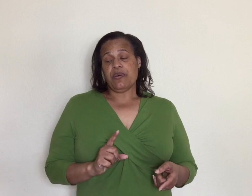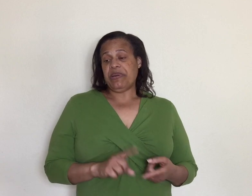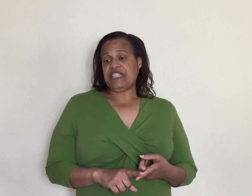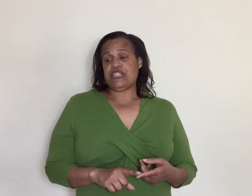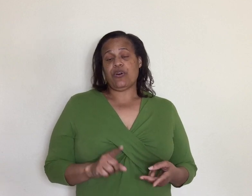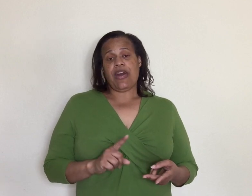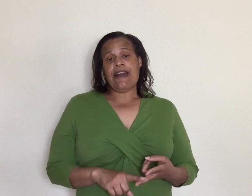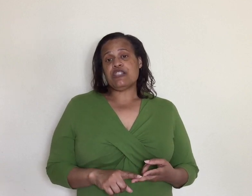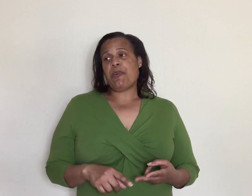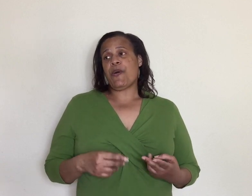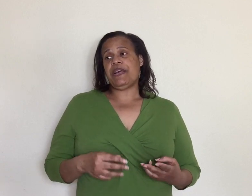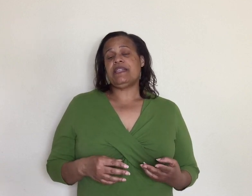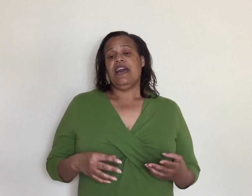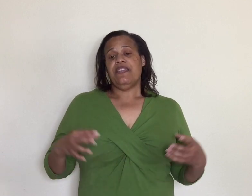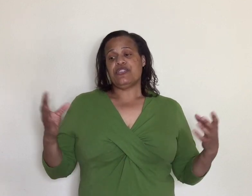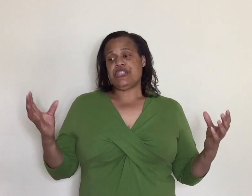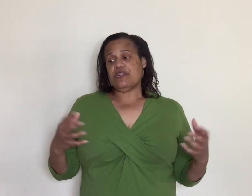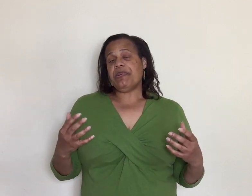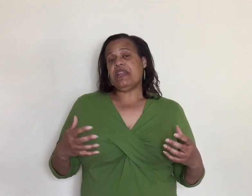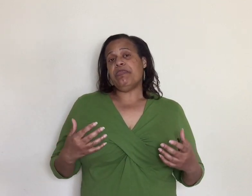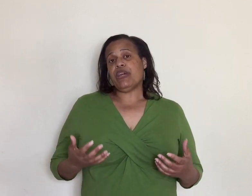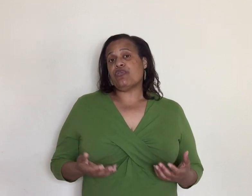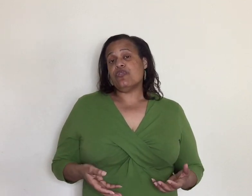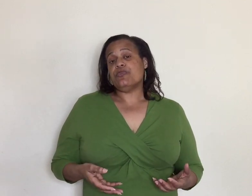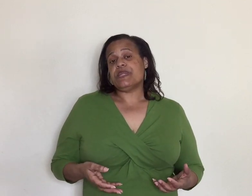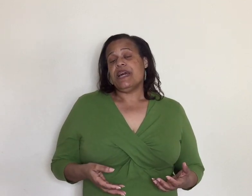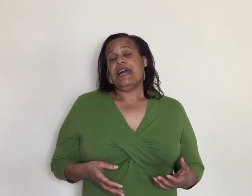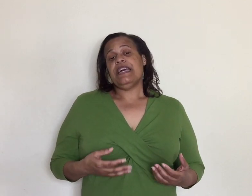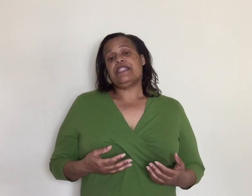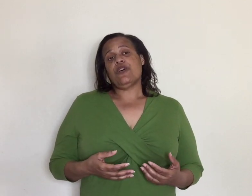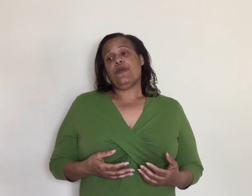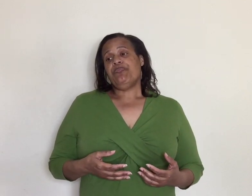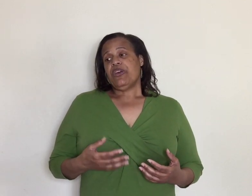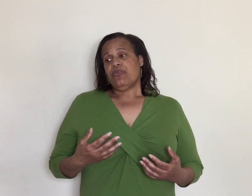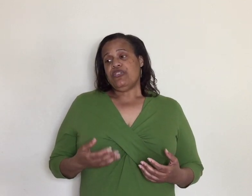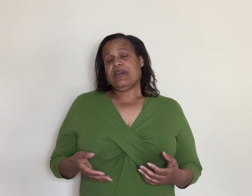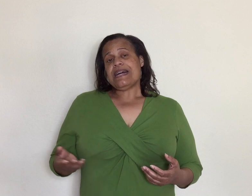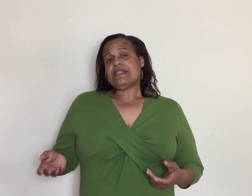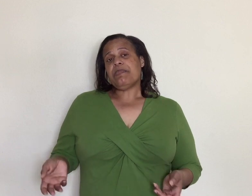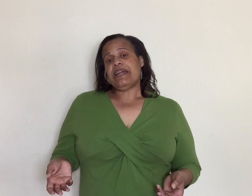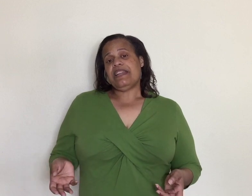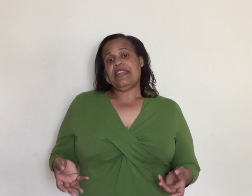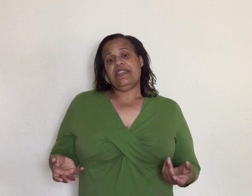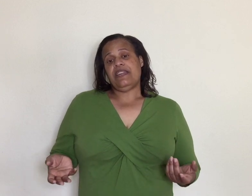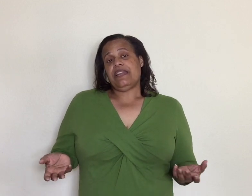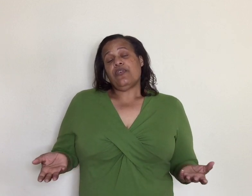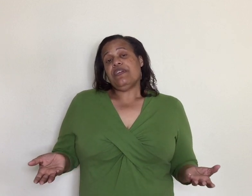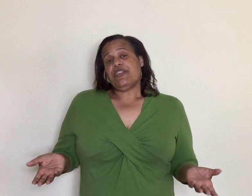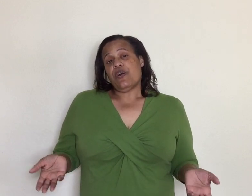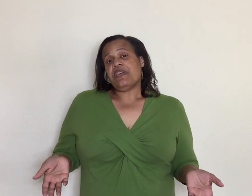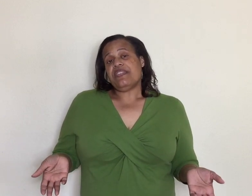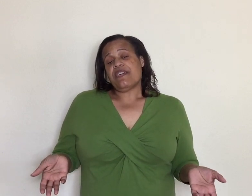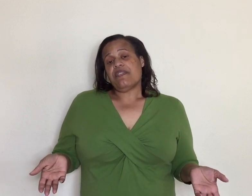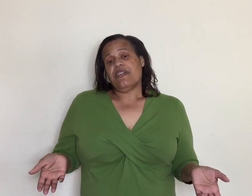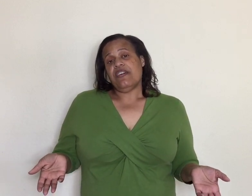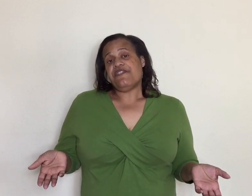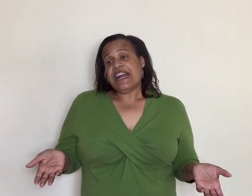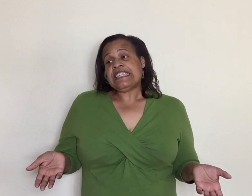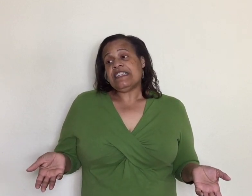the beaches or the house parties they're still being in big groups and so when you got somebody that don't even know that they're infected